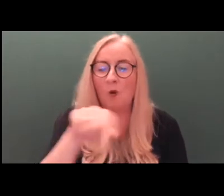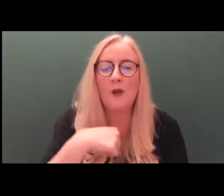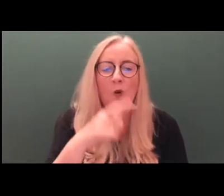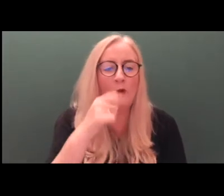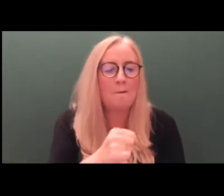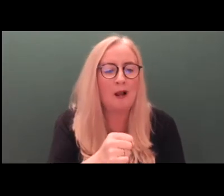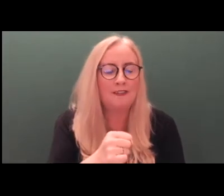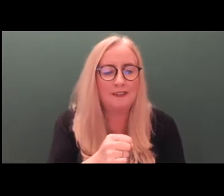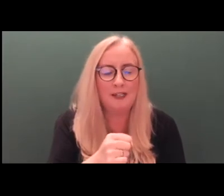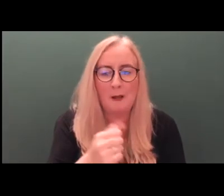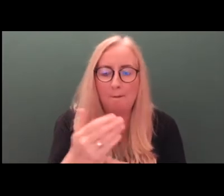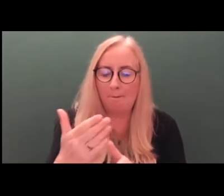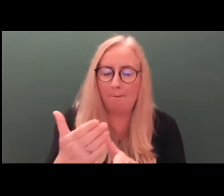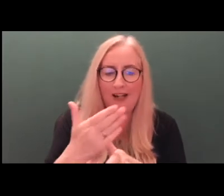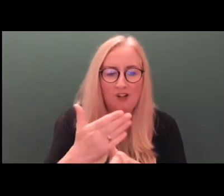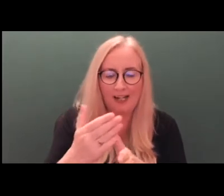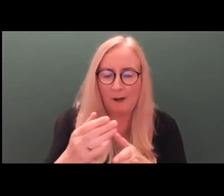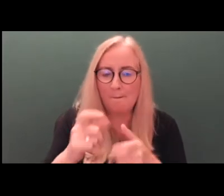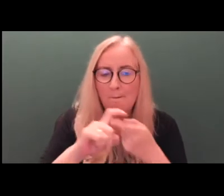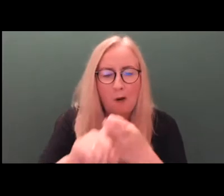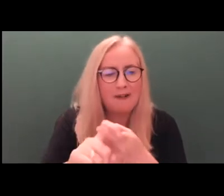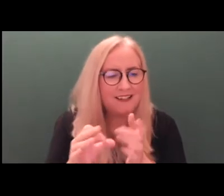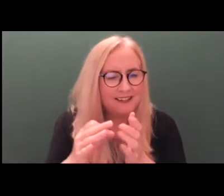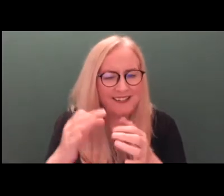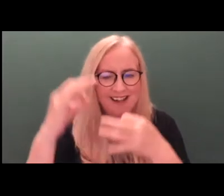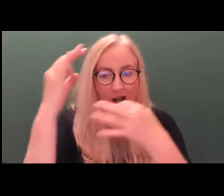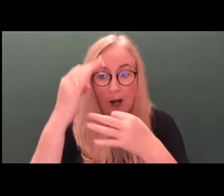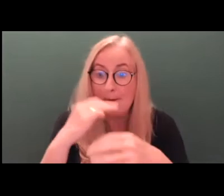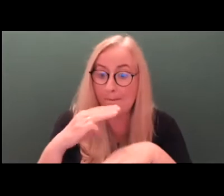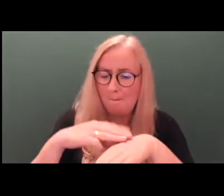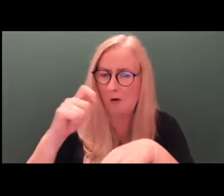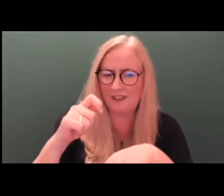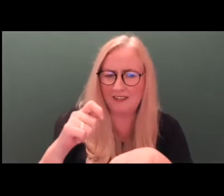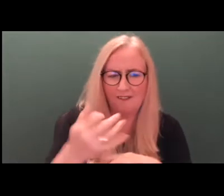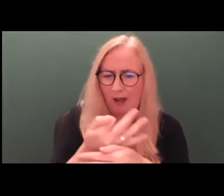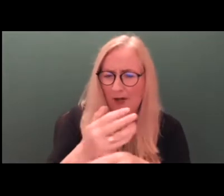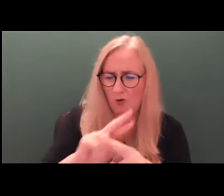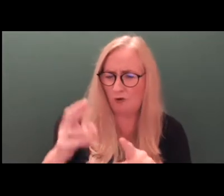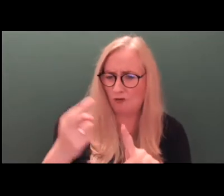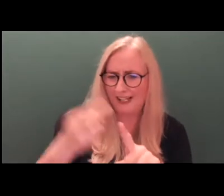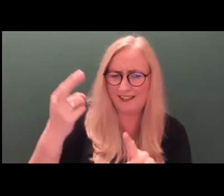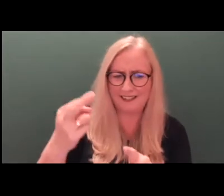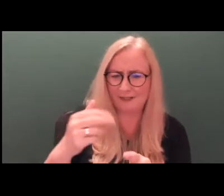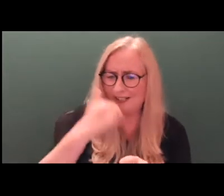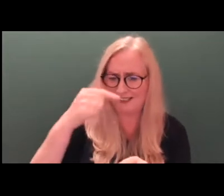guardianship. And that, frankly, is a space that most families won't recognise because that's not the space they're in.